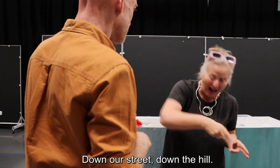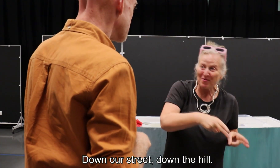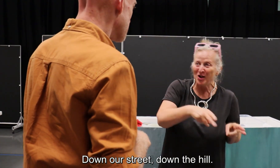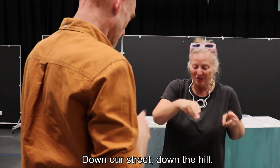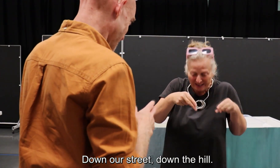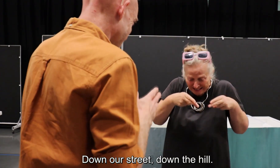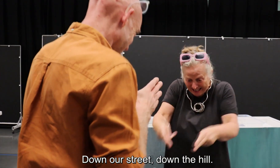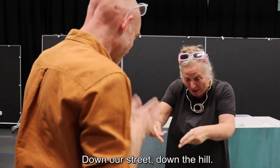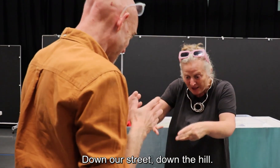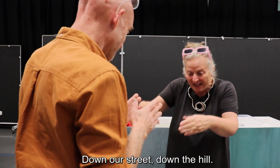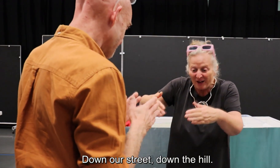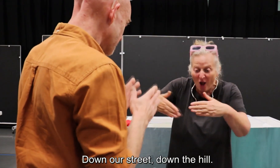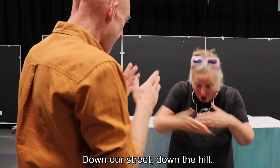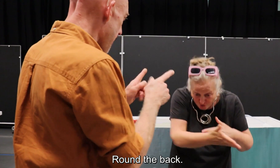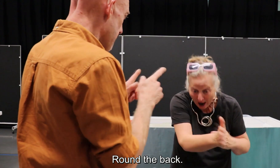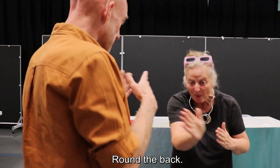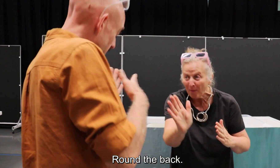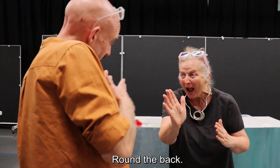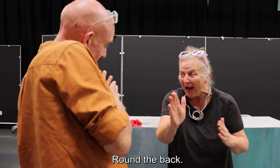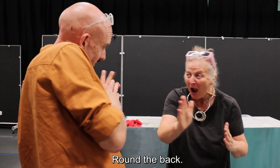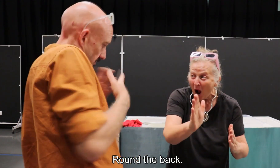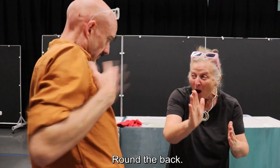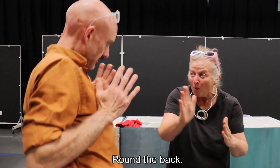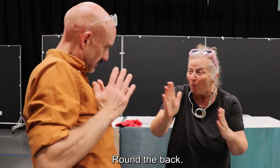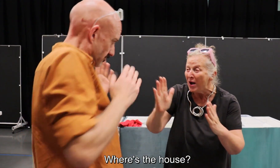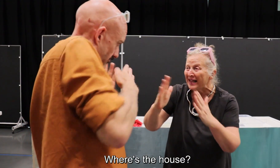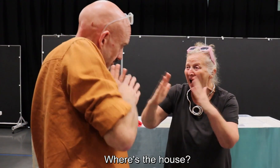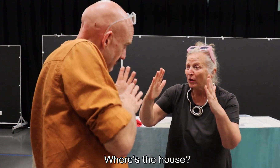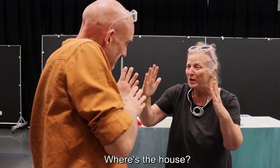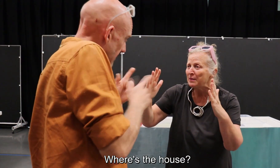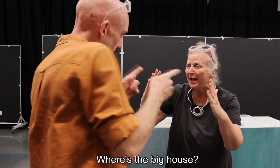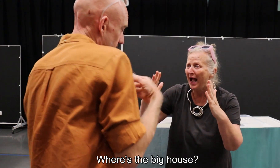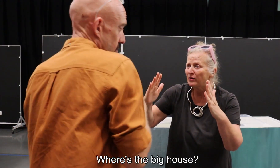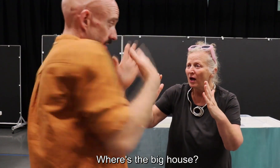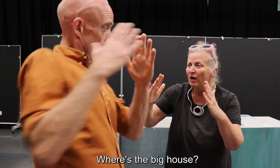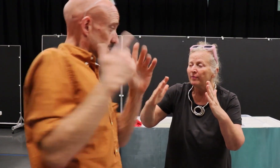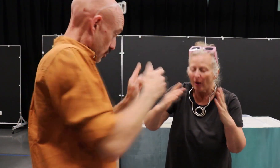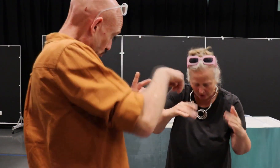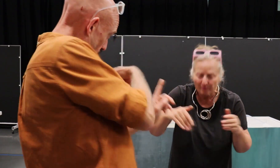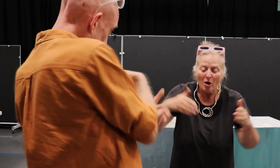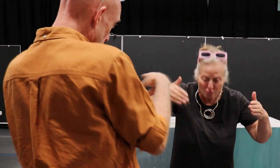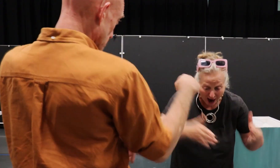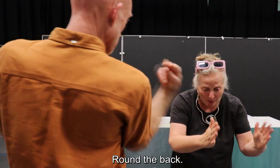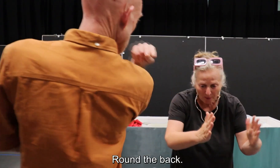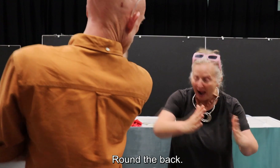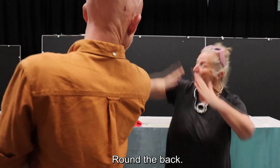down our street, down the giddel, round the back. Where's the house? Where's the big house? Round the back.